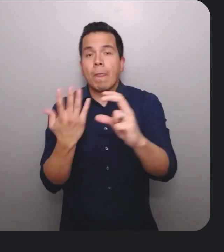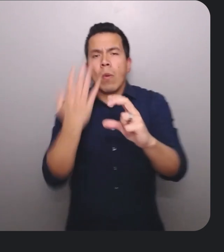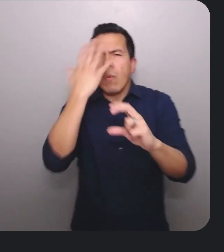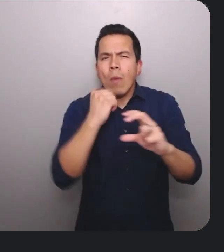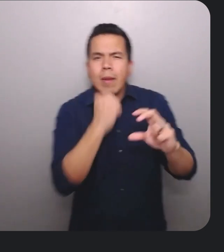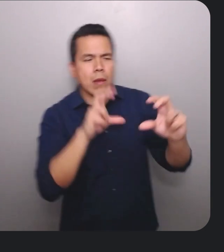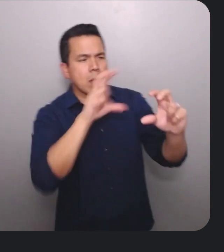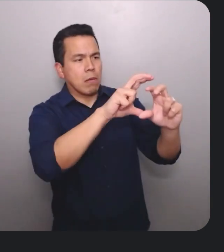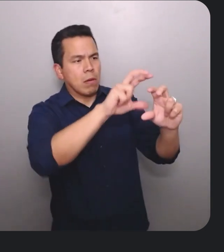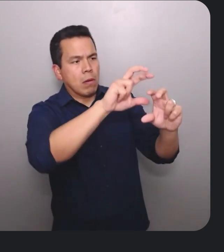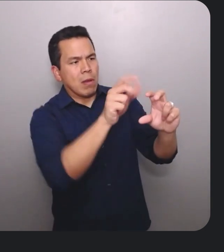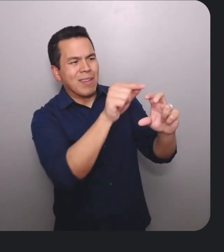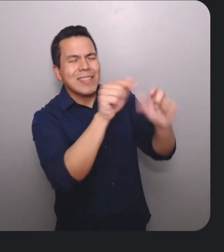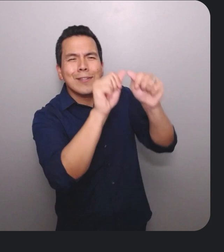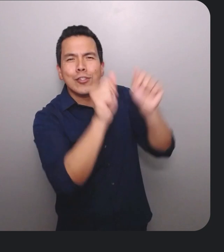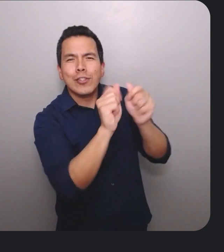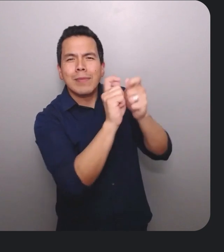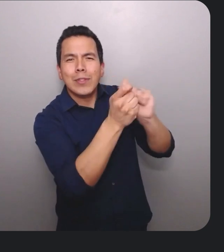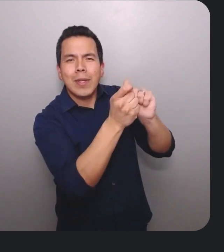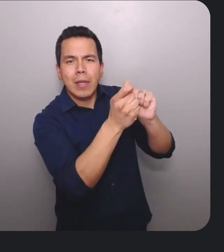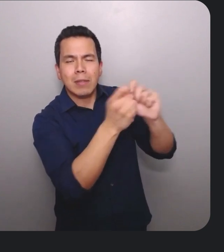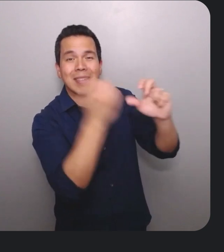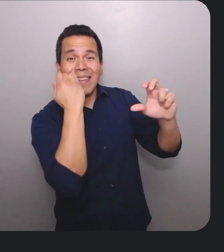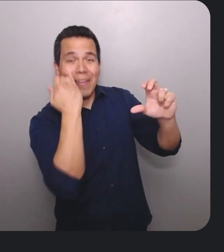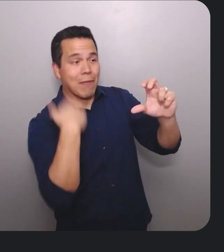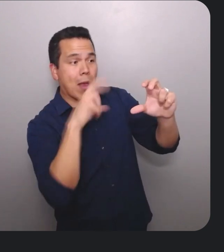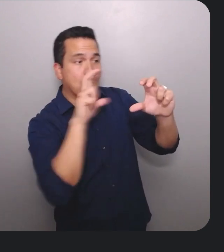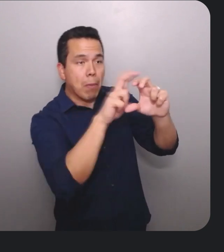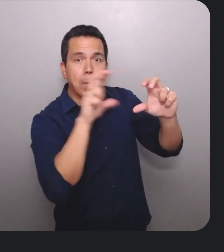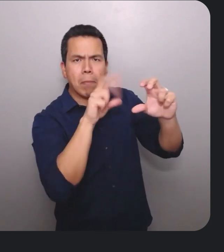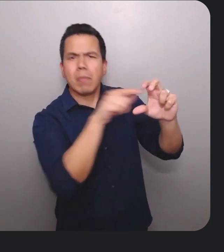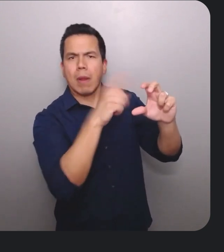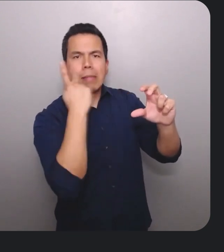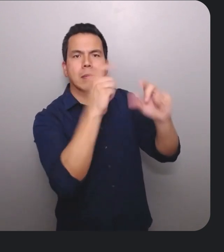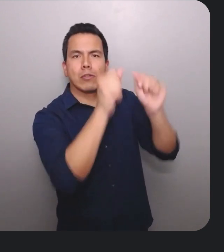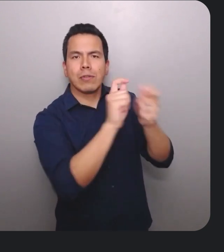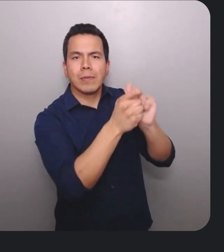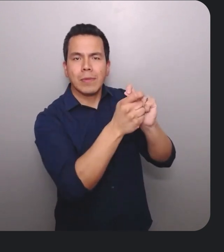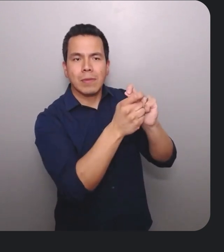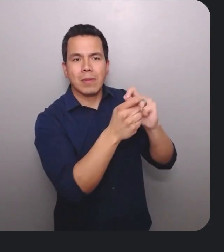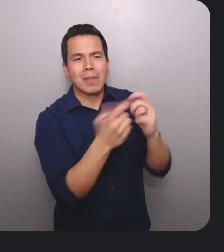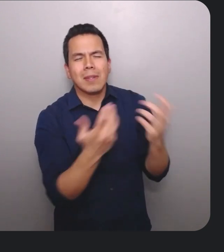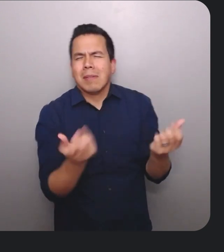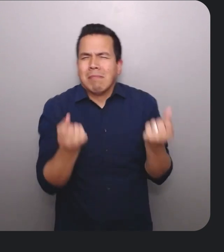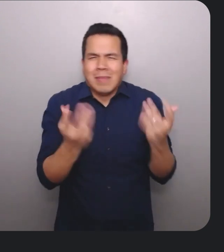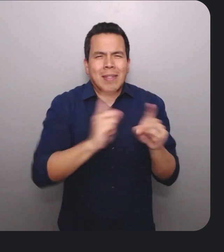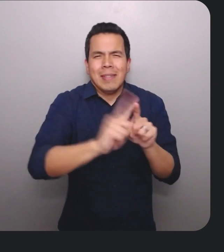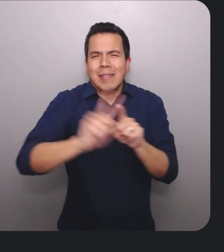while it's pressed? There are multiple creative and exciting design considerations we could implement to embrace accessibility